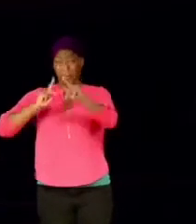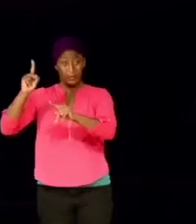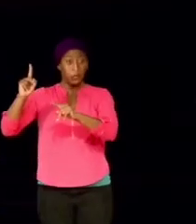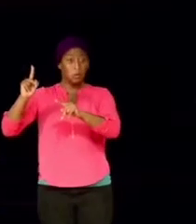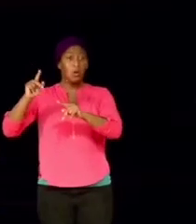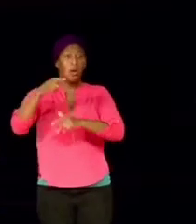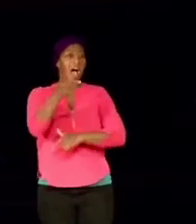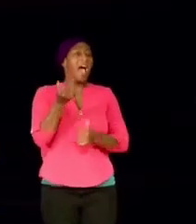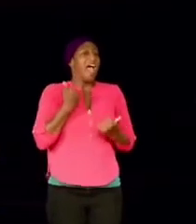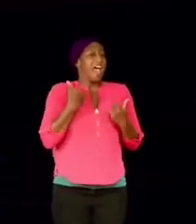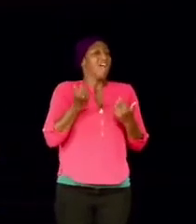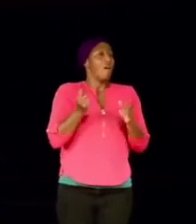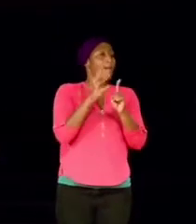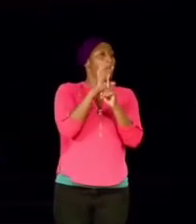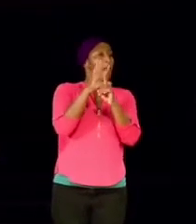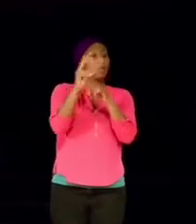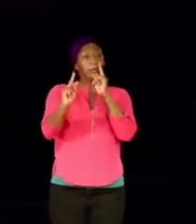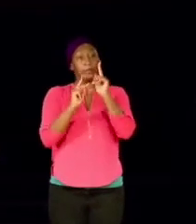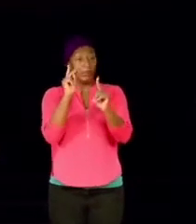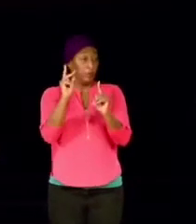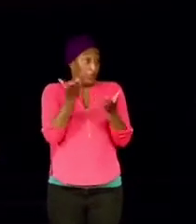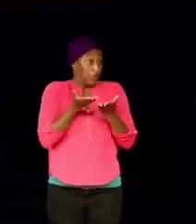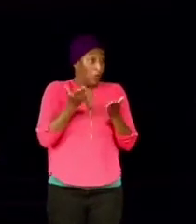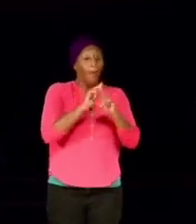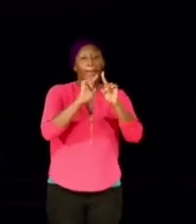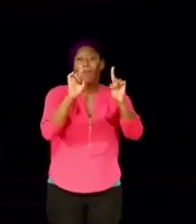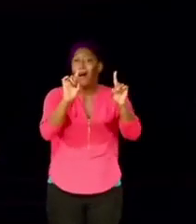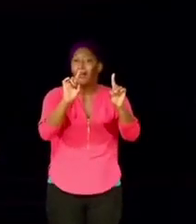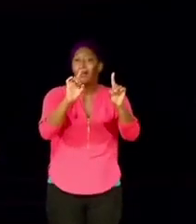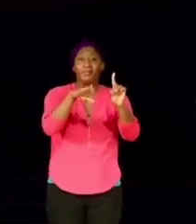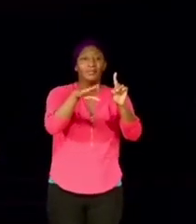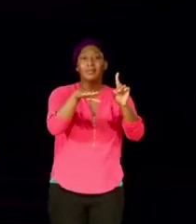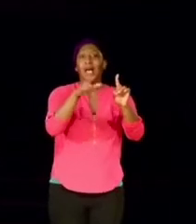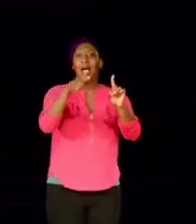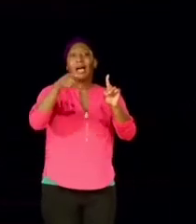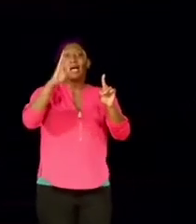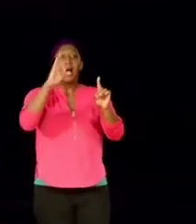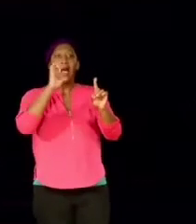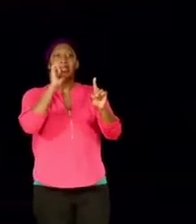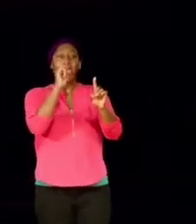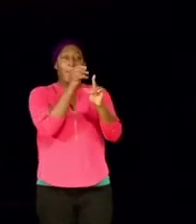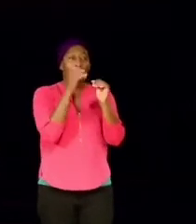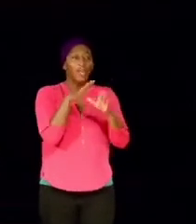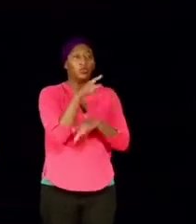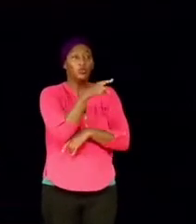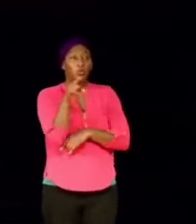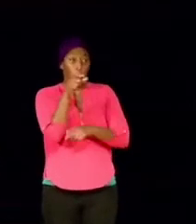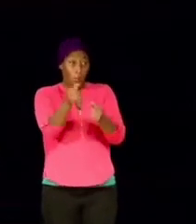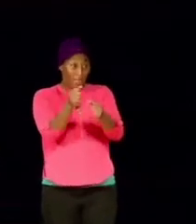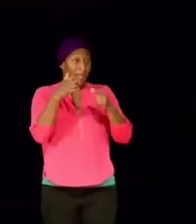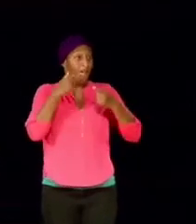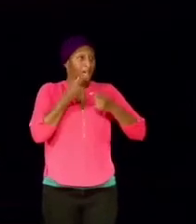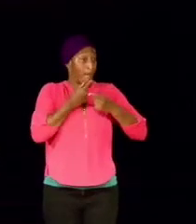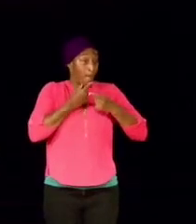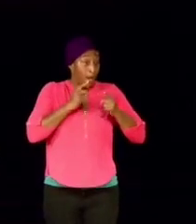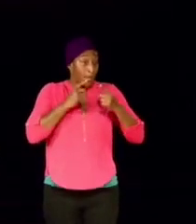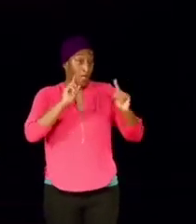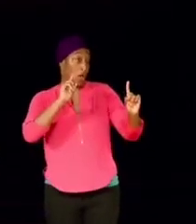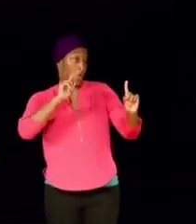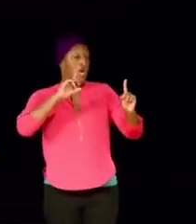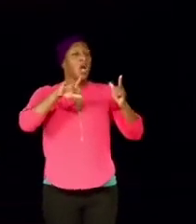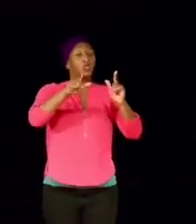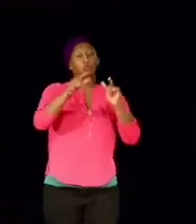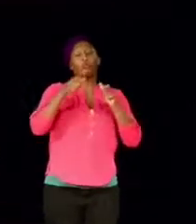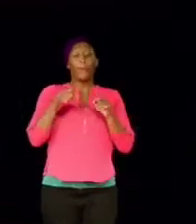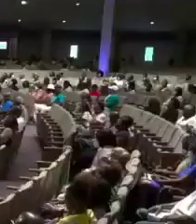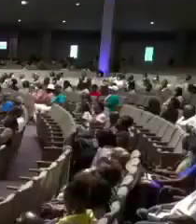some popular people in the room. God did not bless you to be popular for you to post all day on the internet.